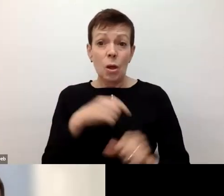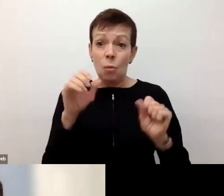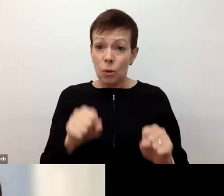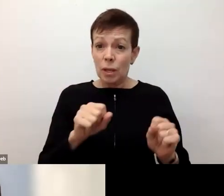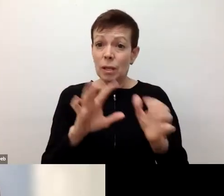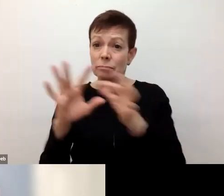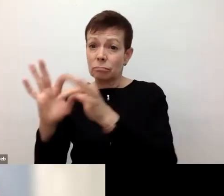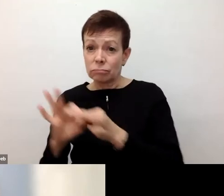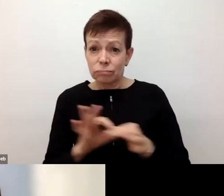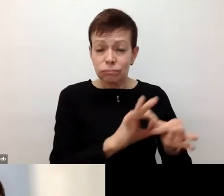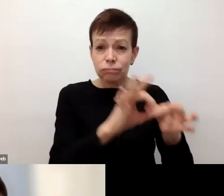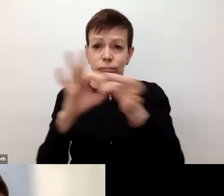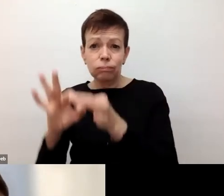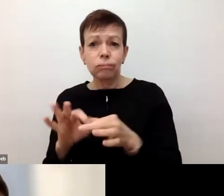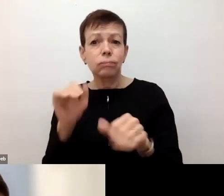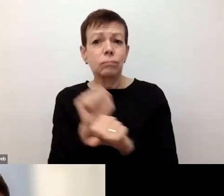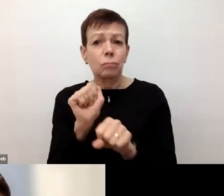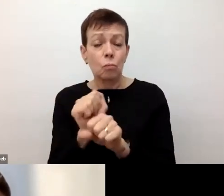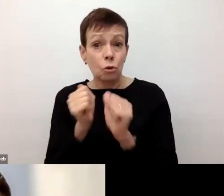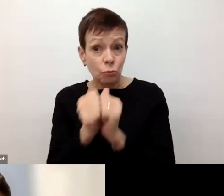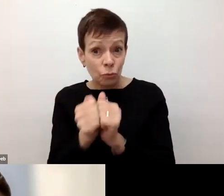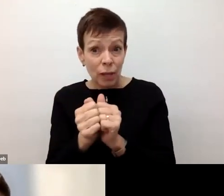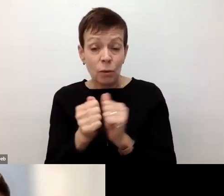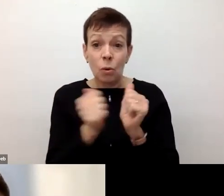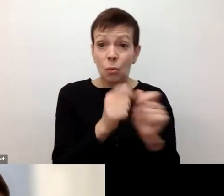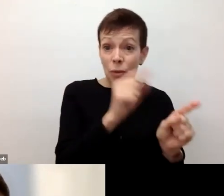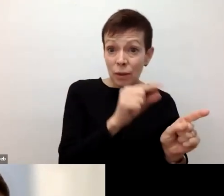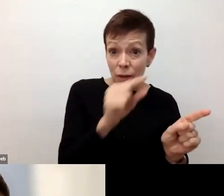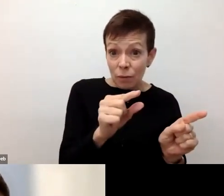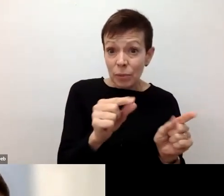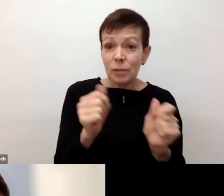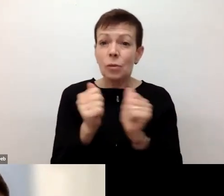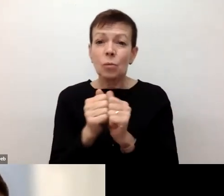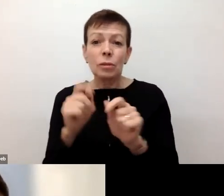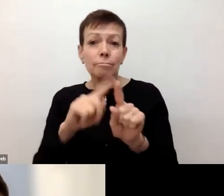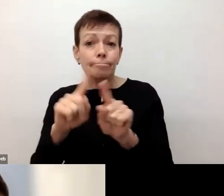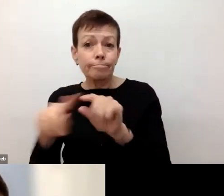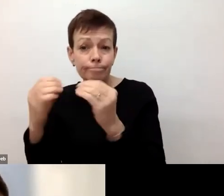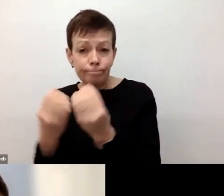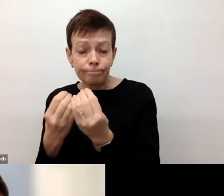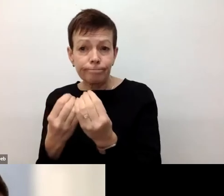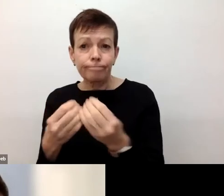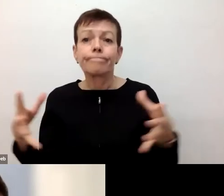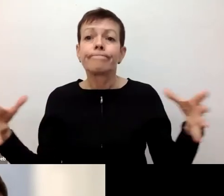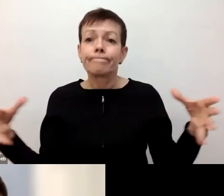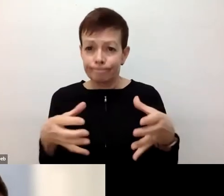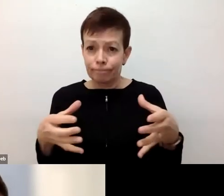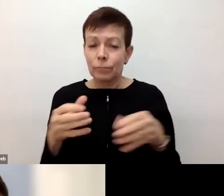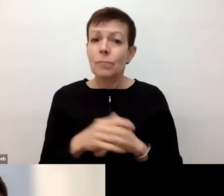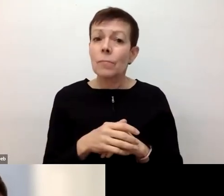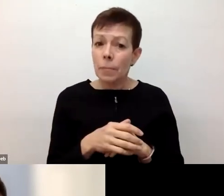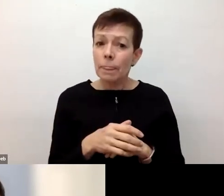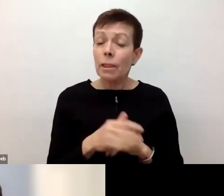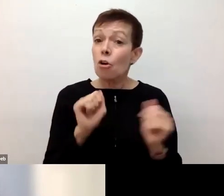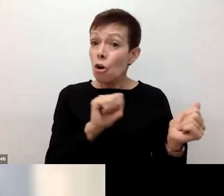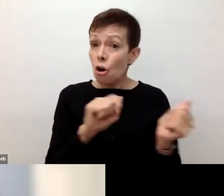government and civil society in order to be better. Everyone will sit under their own vine and under their own